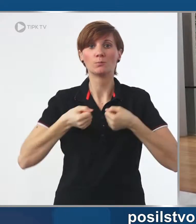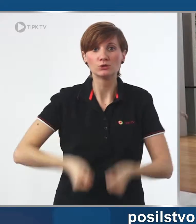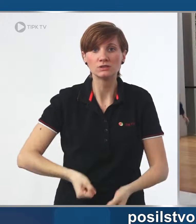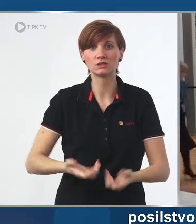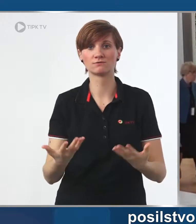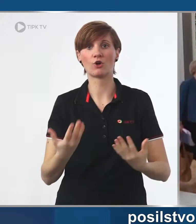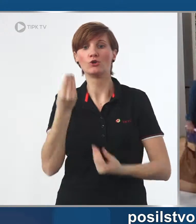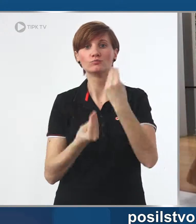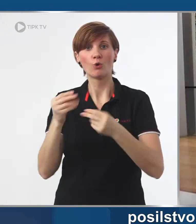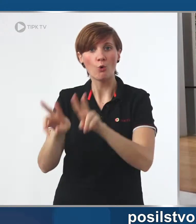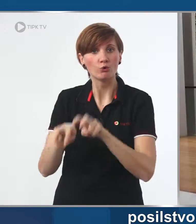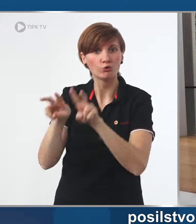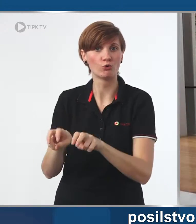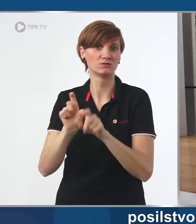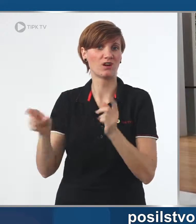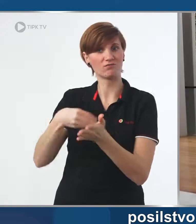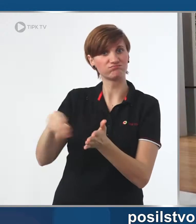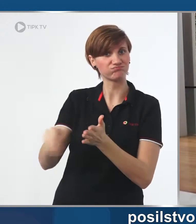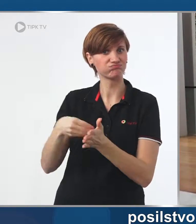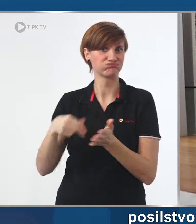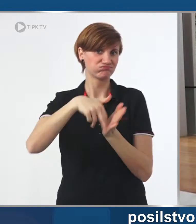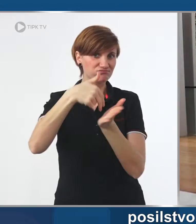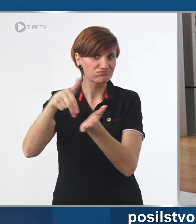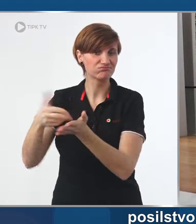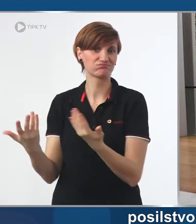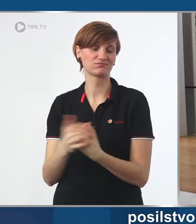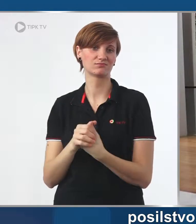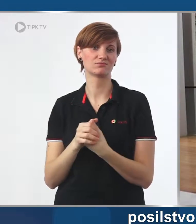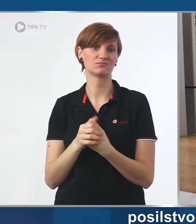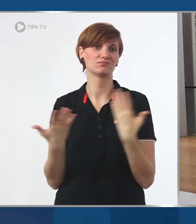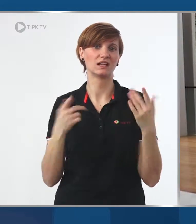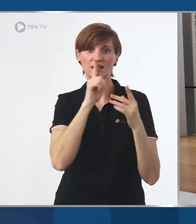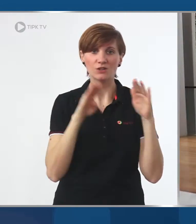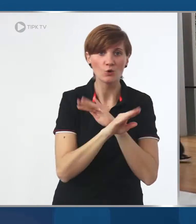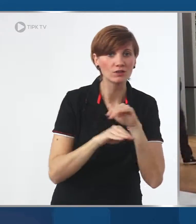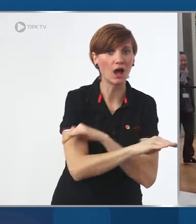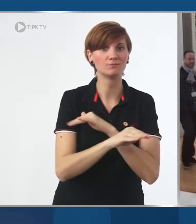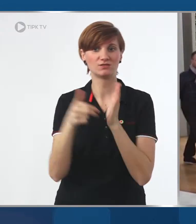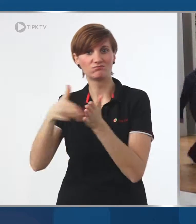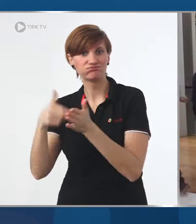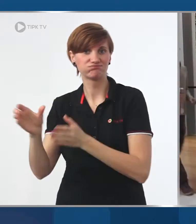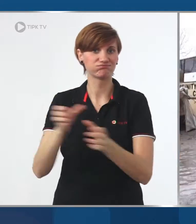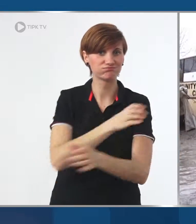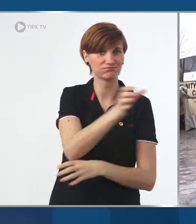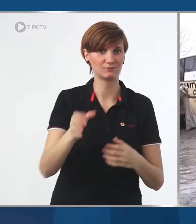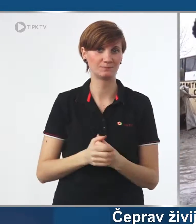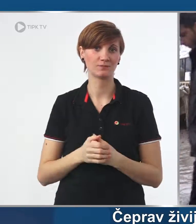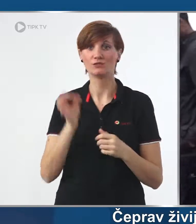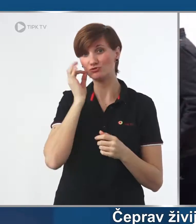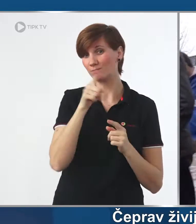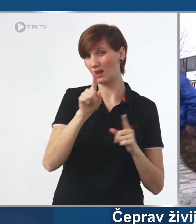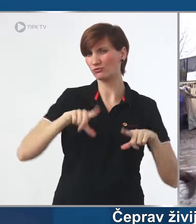them, rape and in quite a lot of cases transactional sex to pay the smugglers and the traffickers.